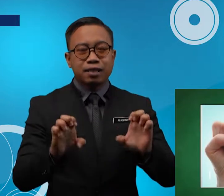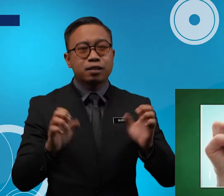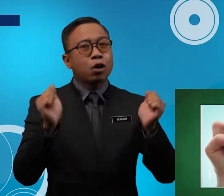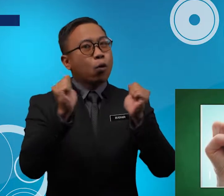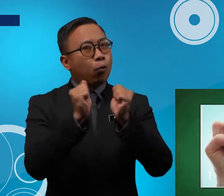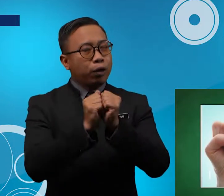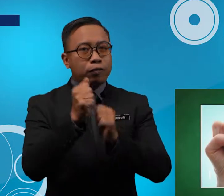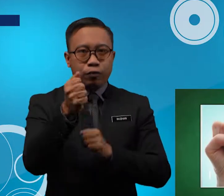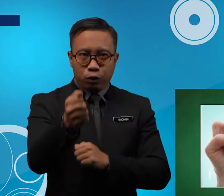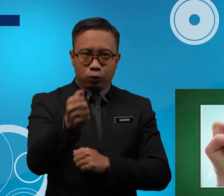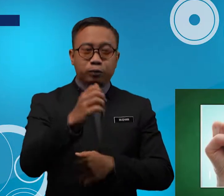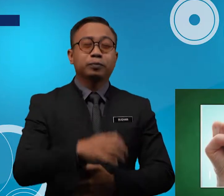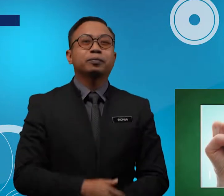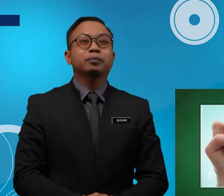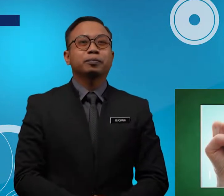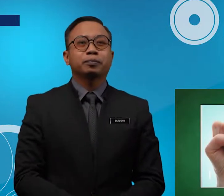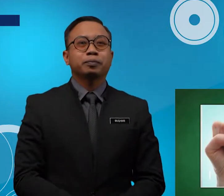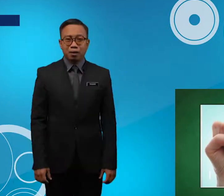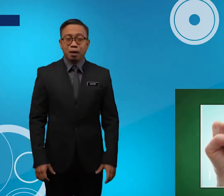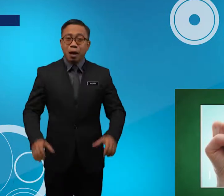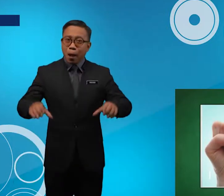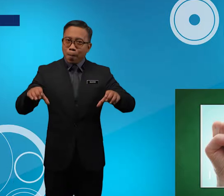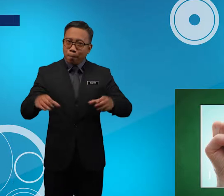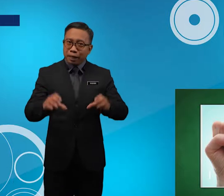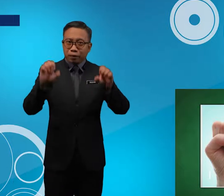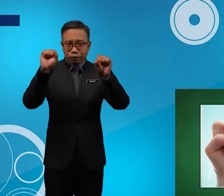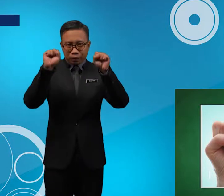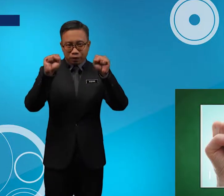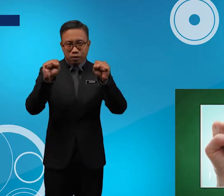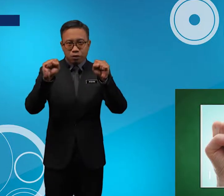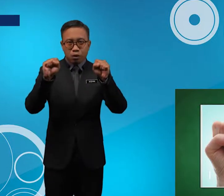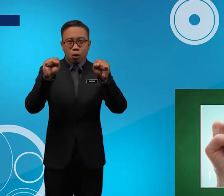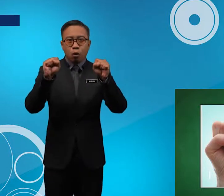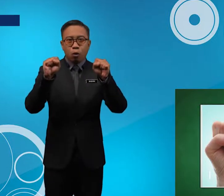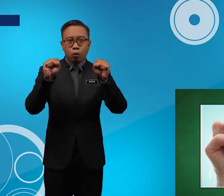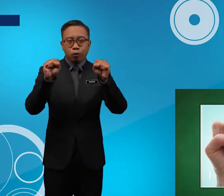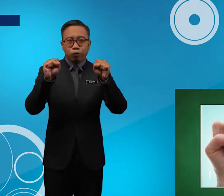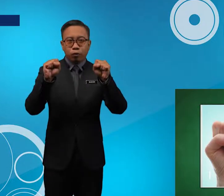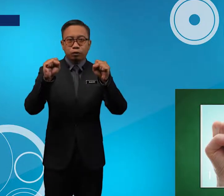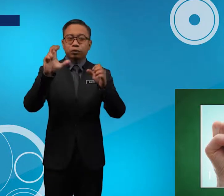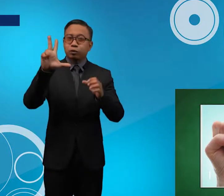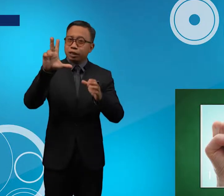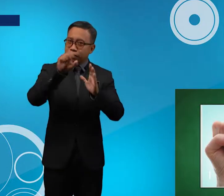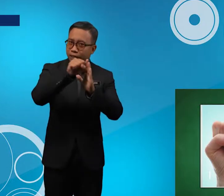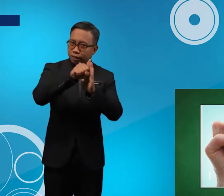with you. make a piece, hold for three seconds,